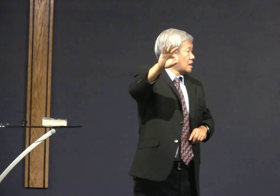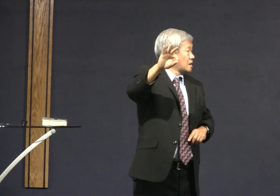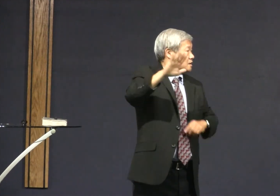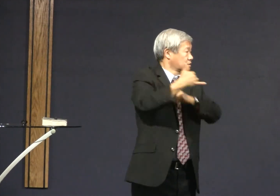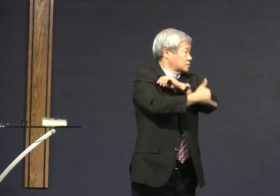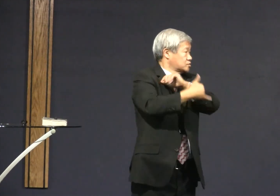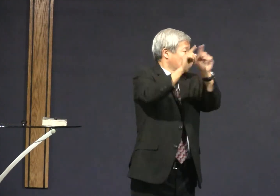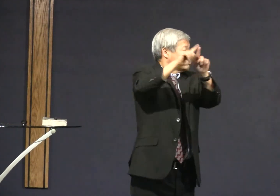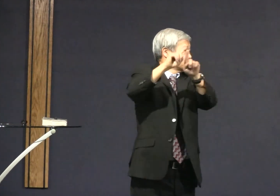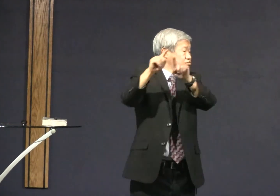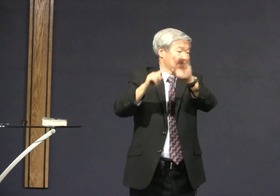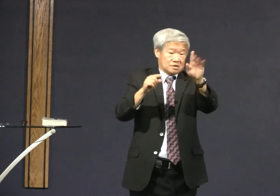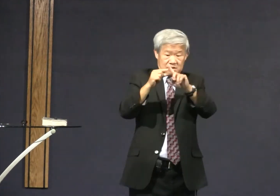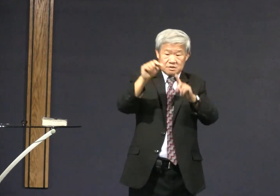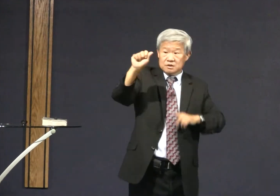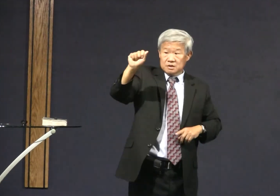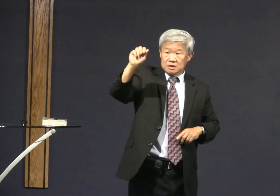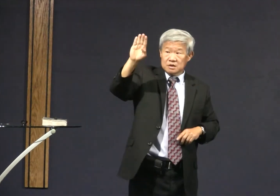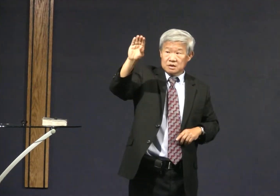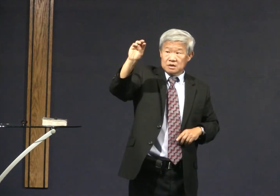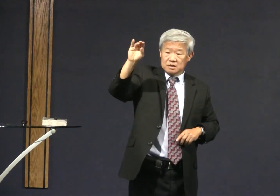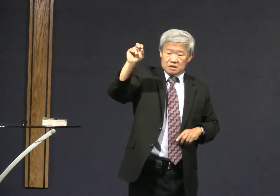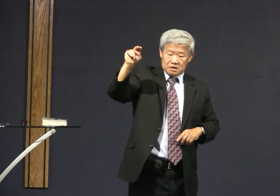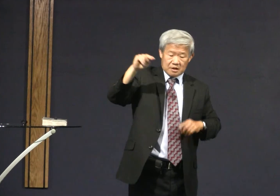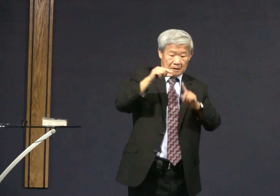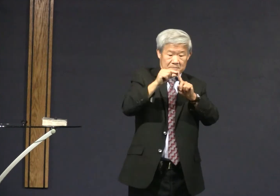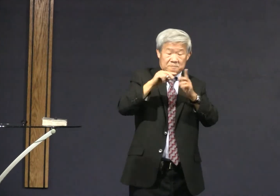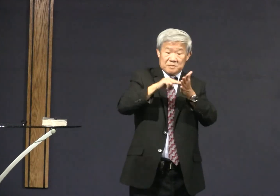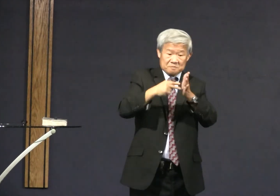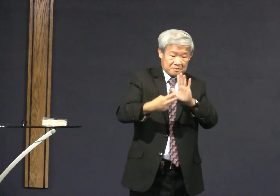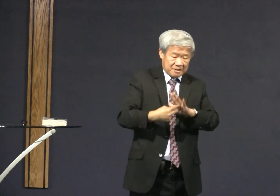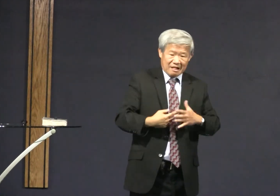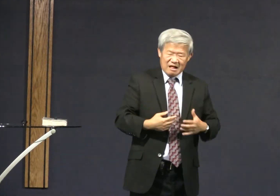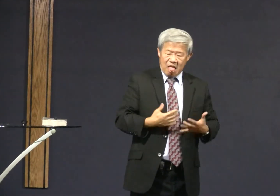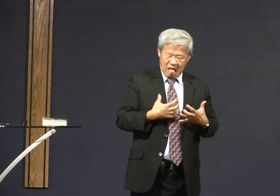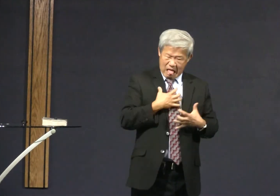Deuteronomy 18 verse 9 through 13